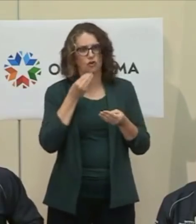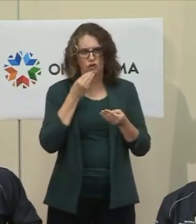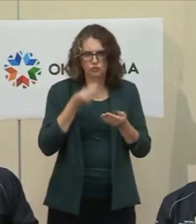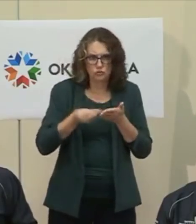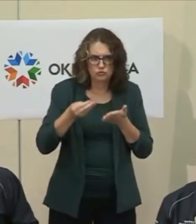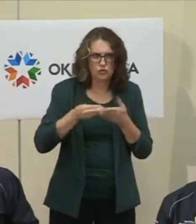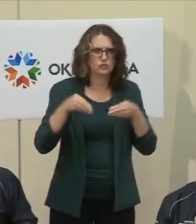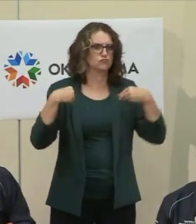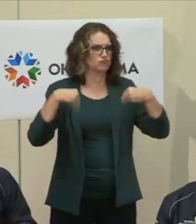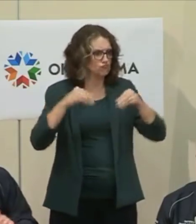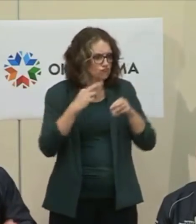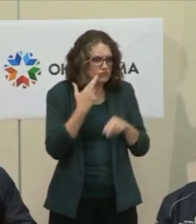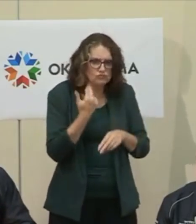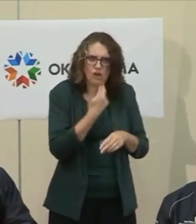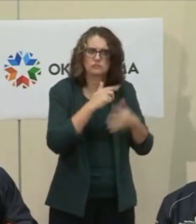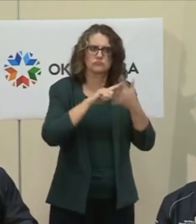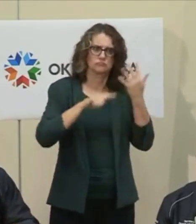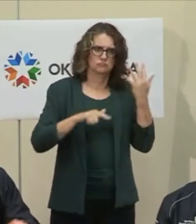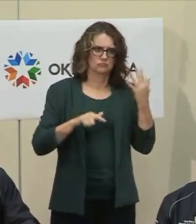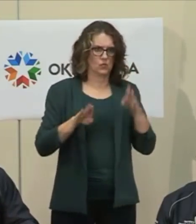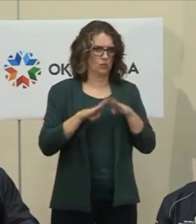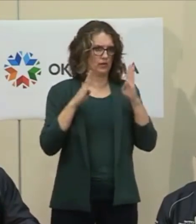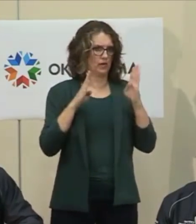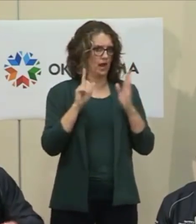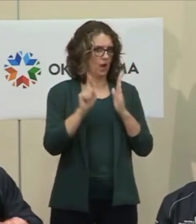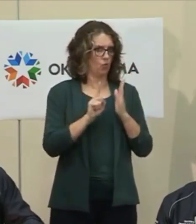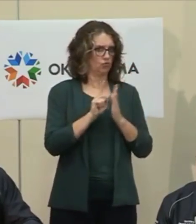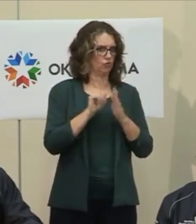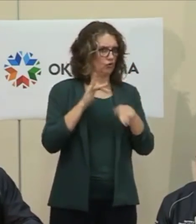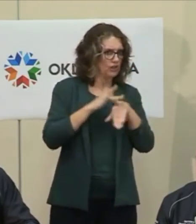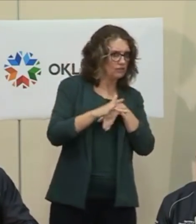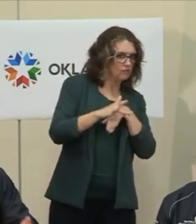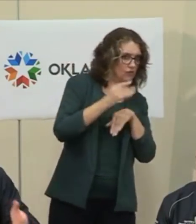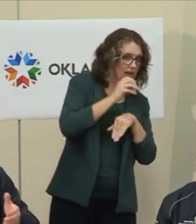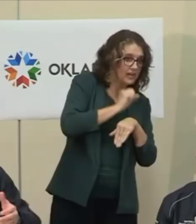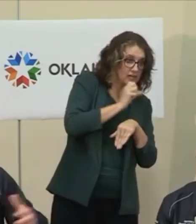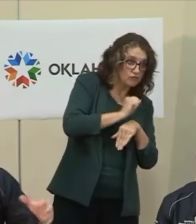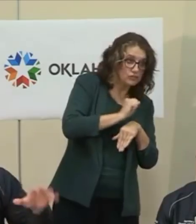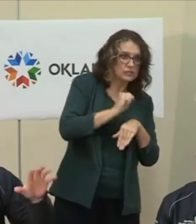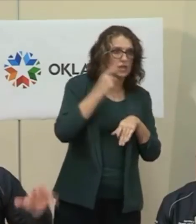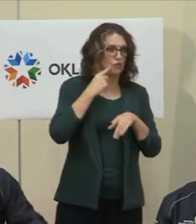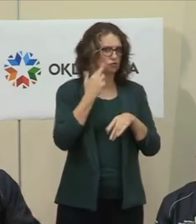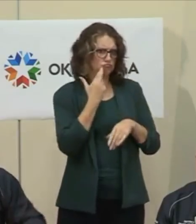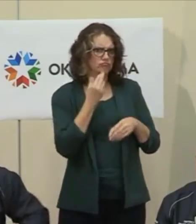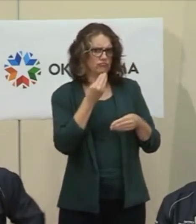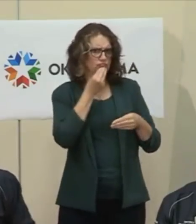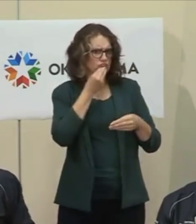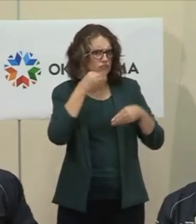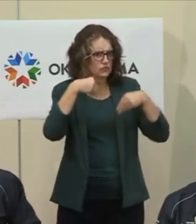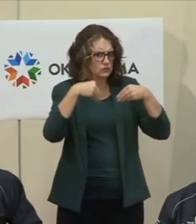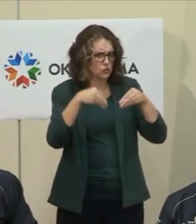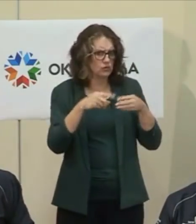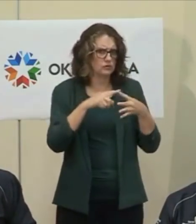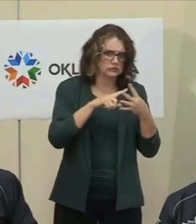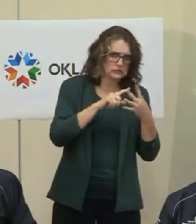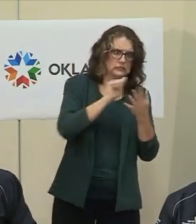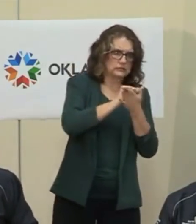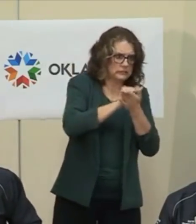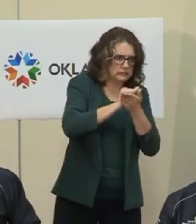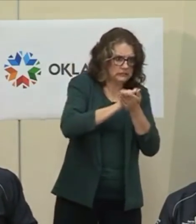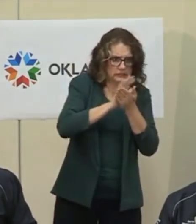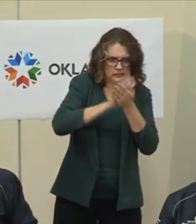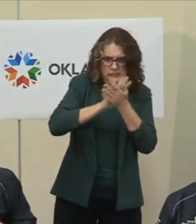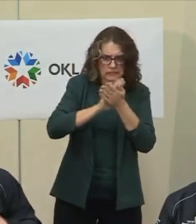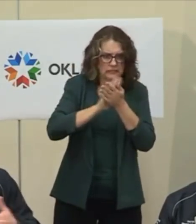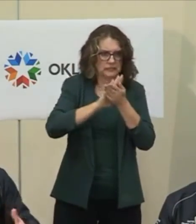association. They're now opening up an hour early for our elderly population right after a deep cleaning of their facilities.